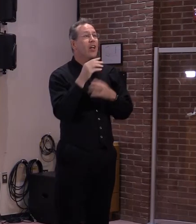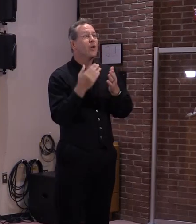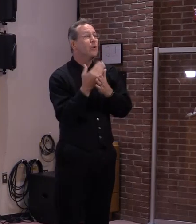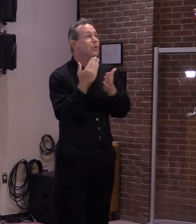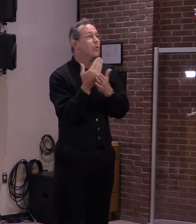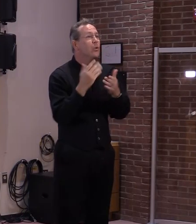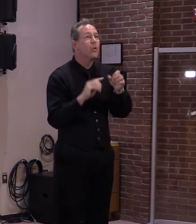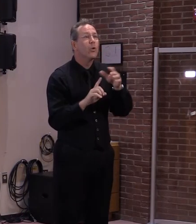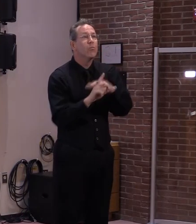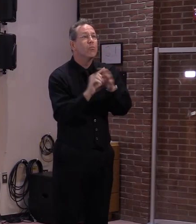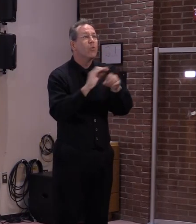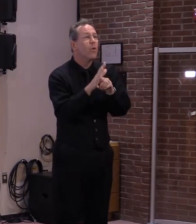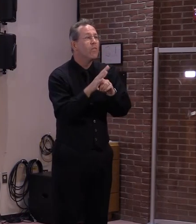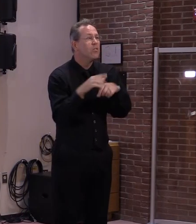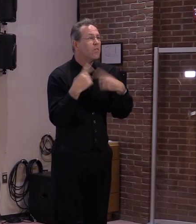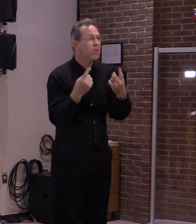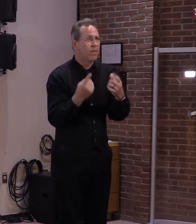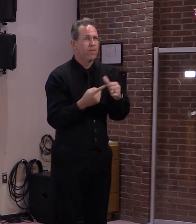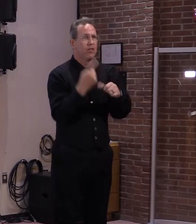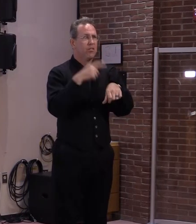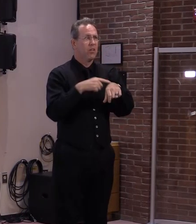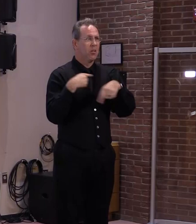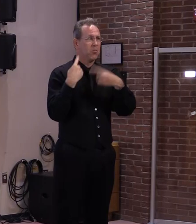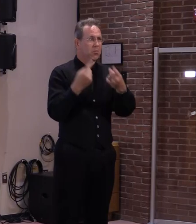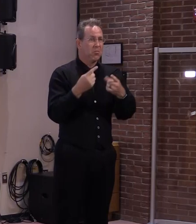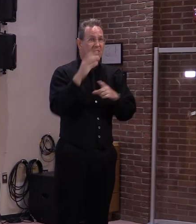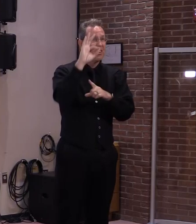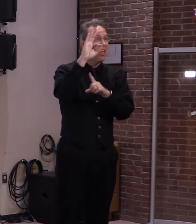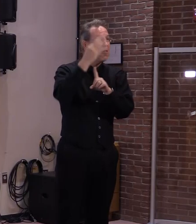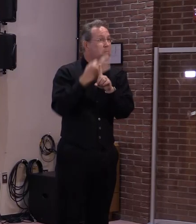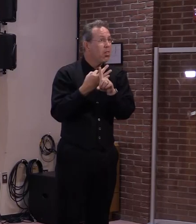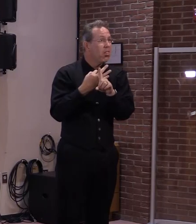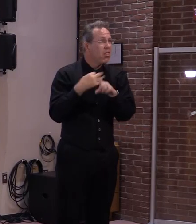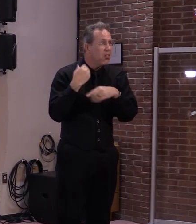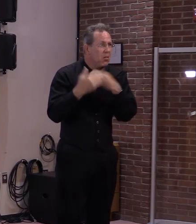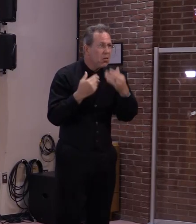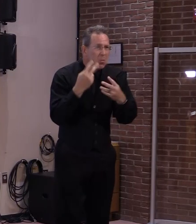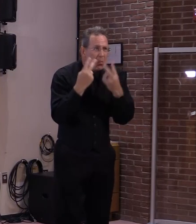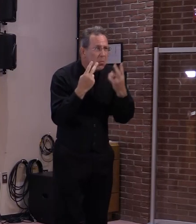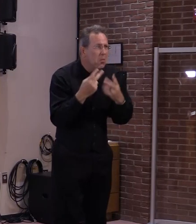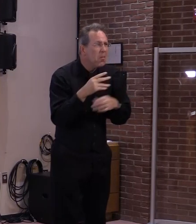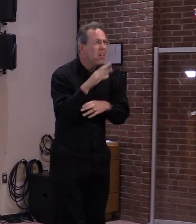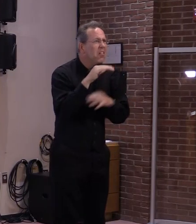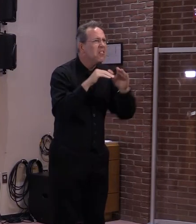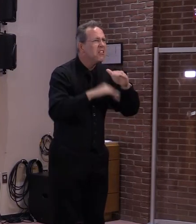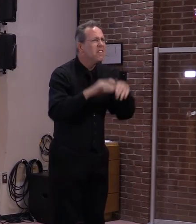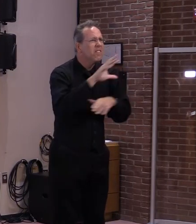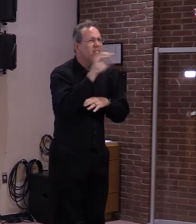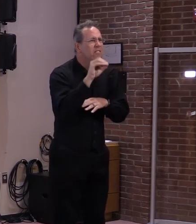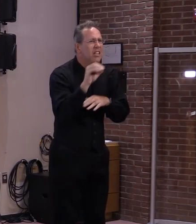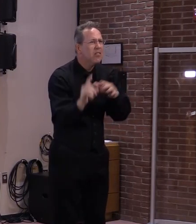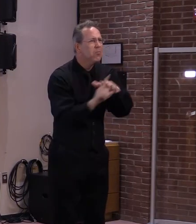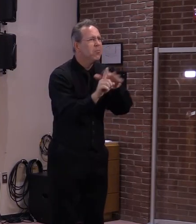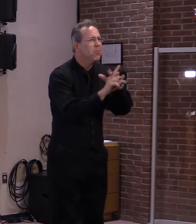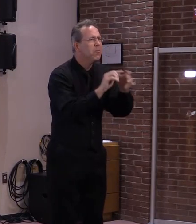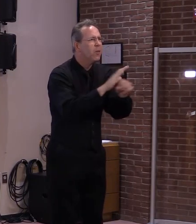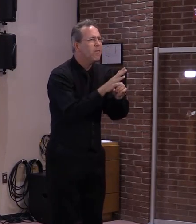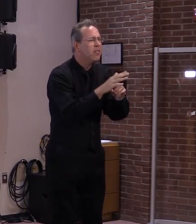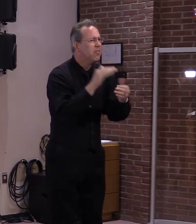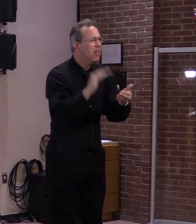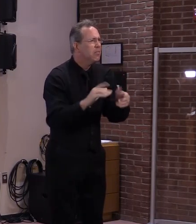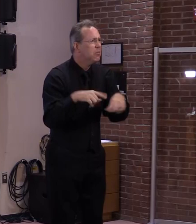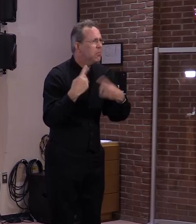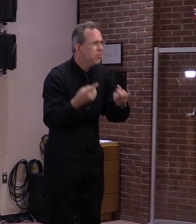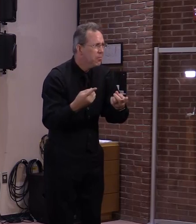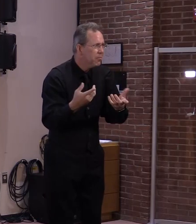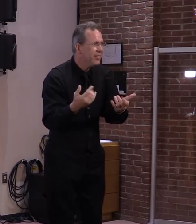in nine months that Vermont has reported fewer than 50 cases in a week. Cases are now down 97